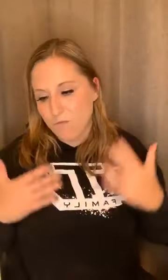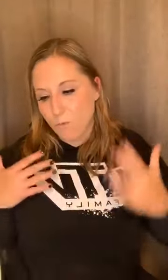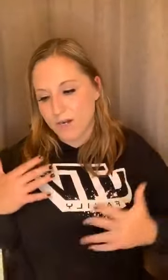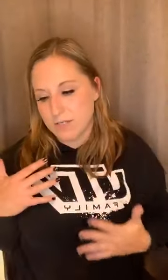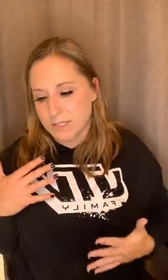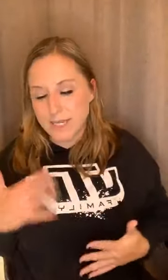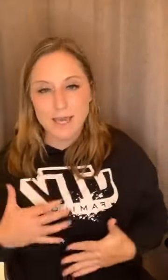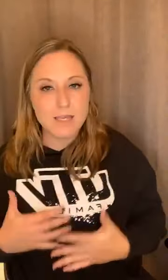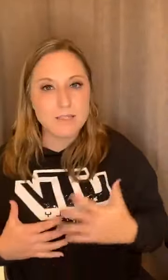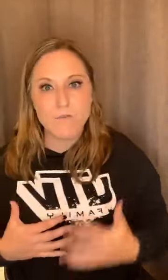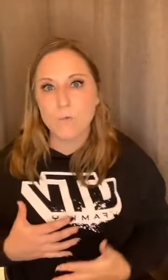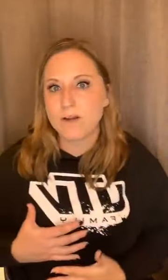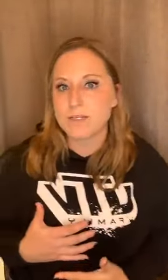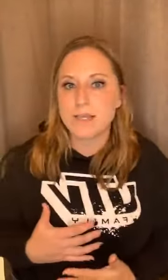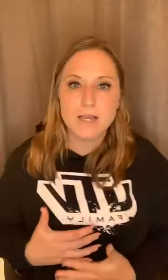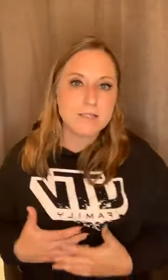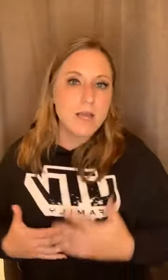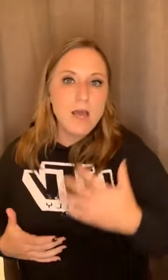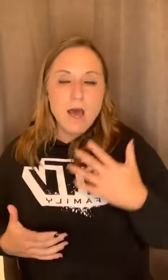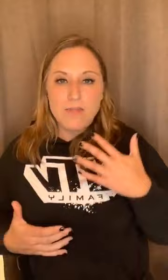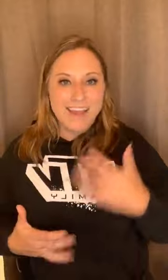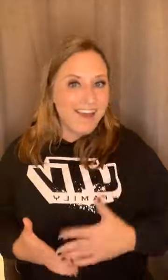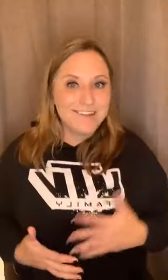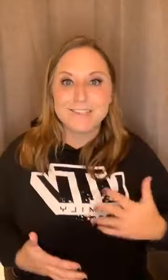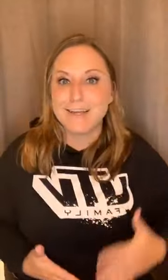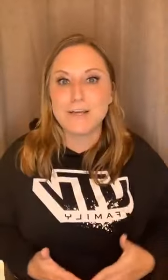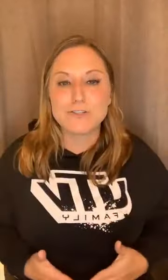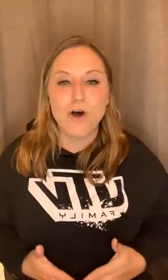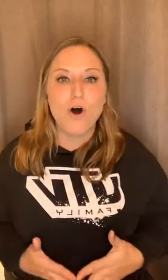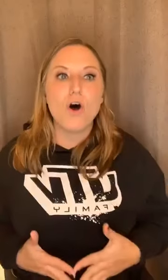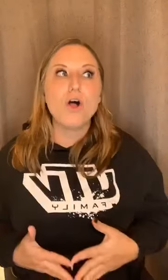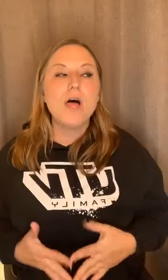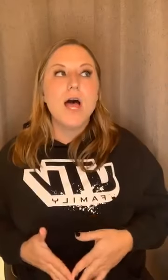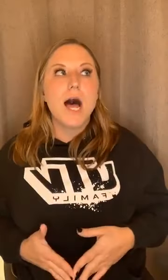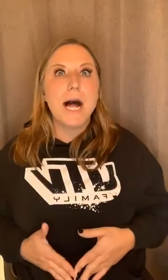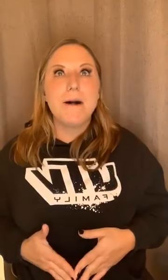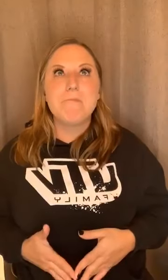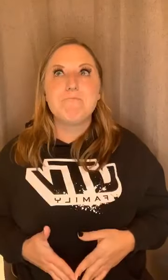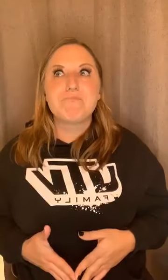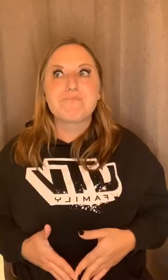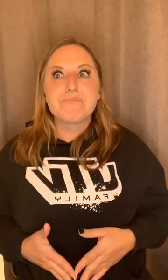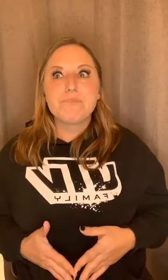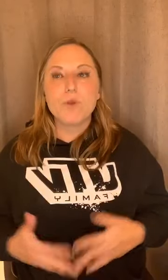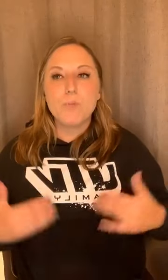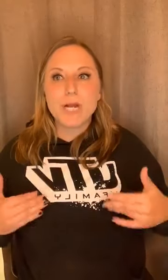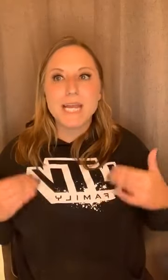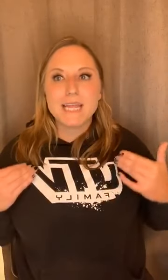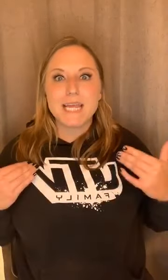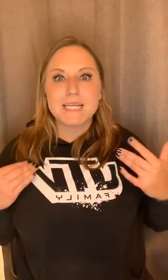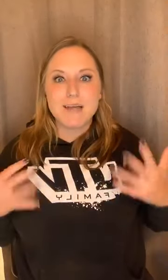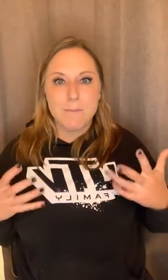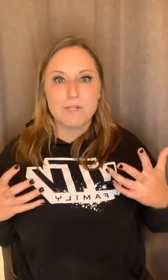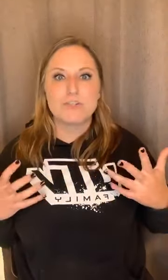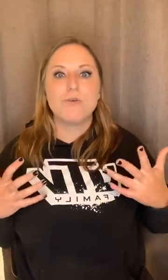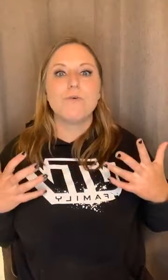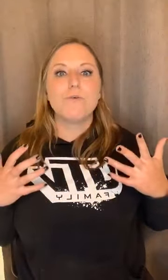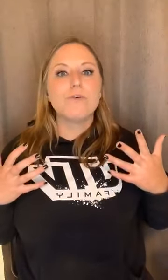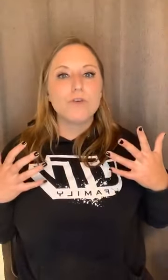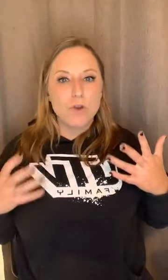-awareness is key. Self-awareness is the catalyst that heals all, um, bringing things up into your